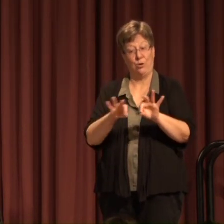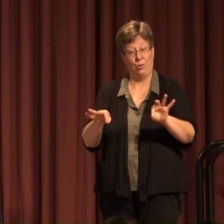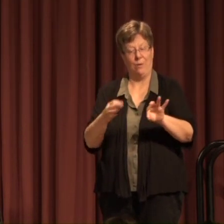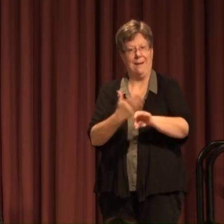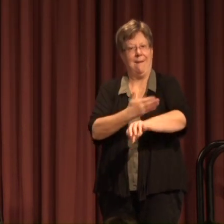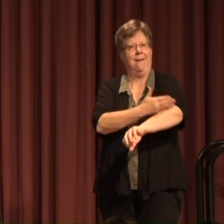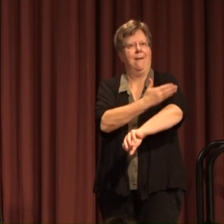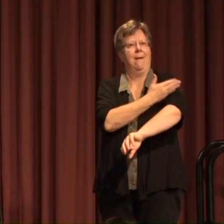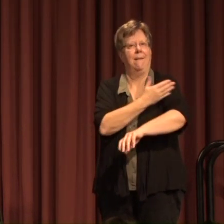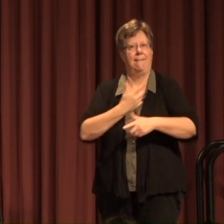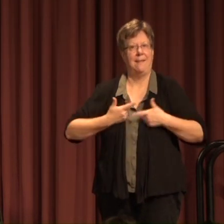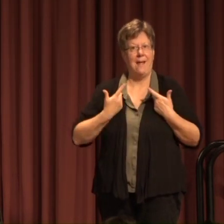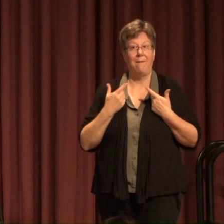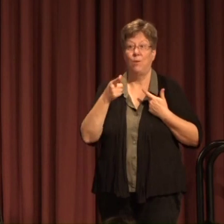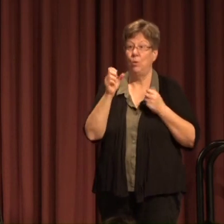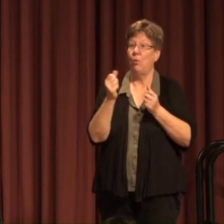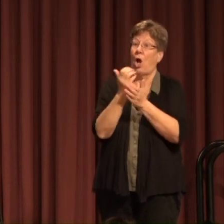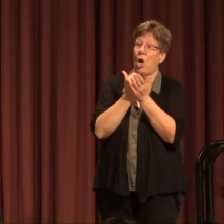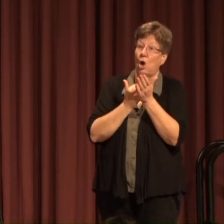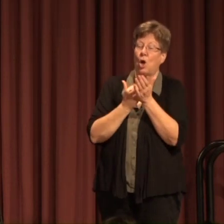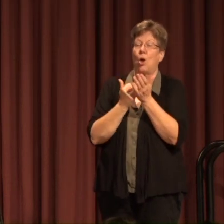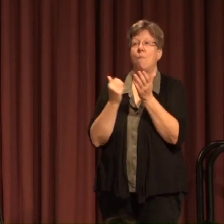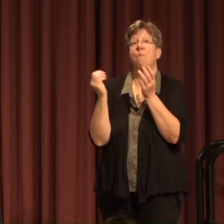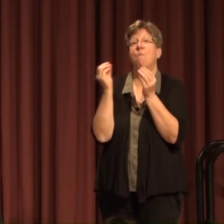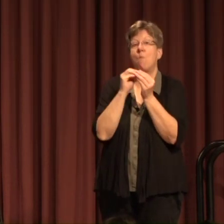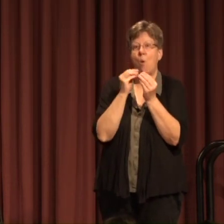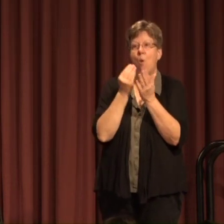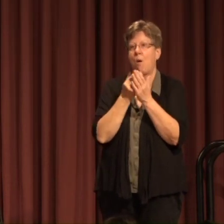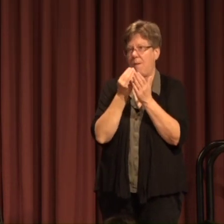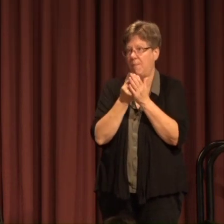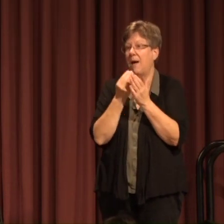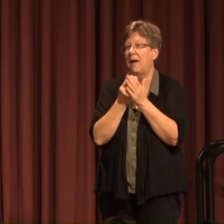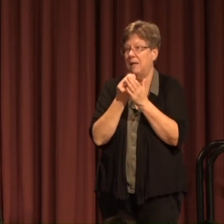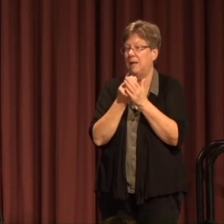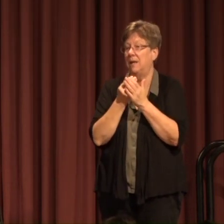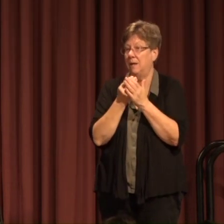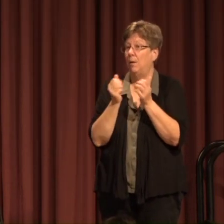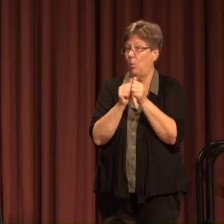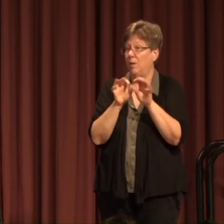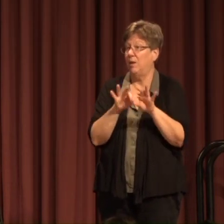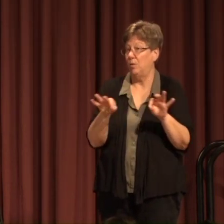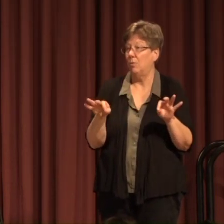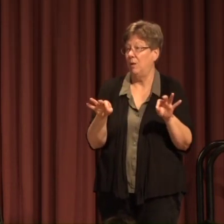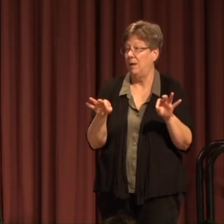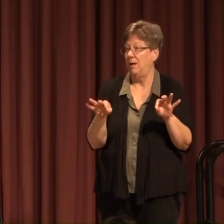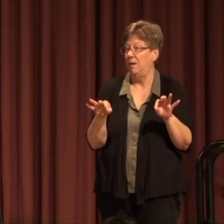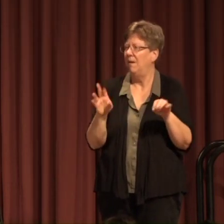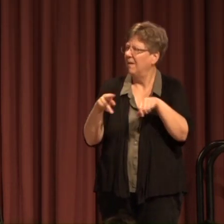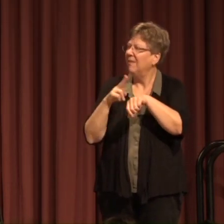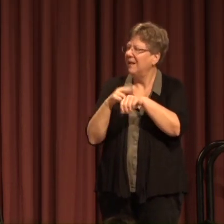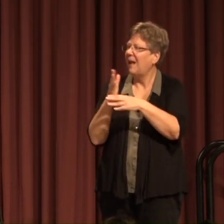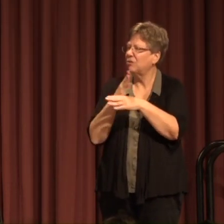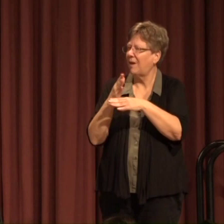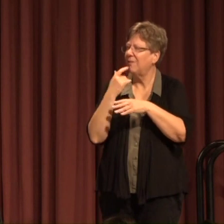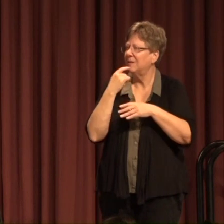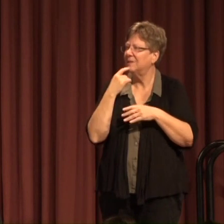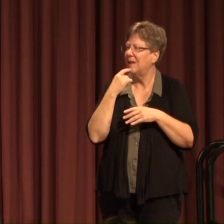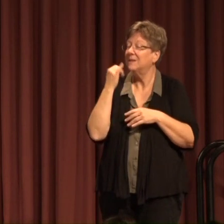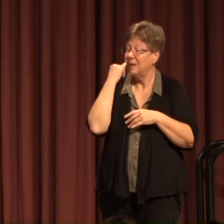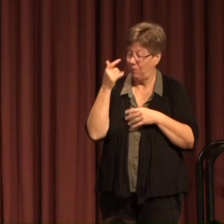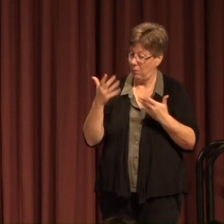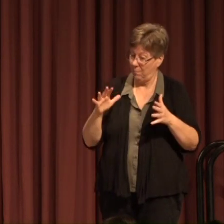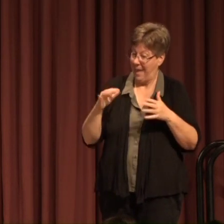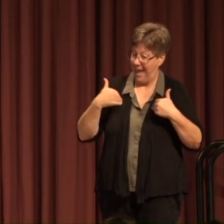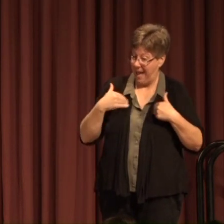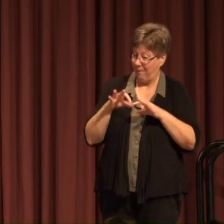The fact that you can earn A million more dollars At the very least National averages If you are a college